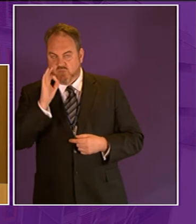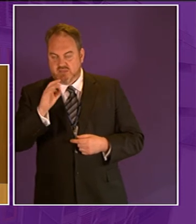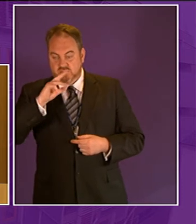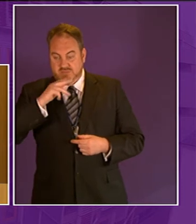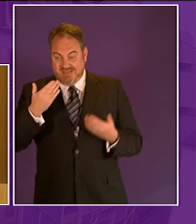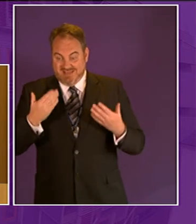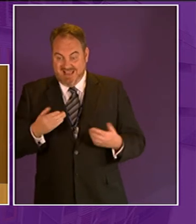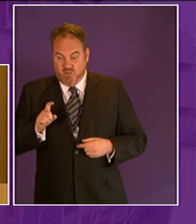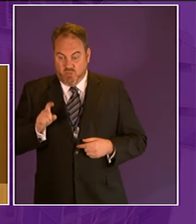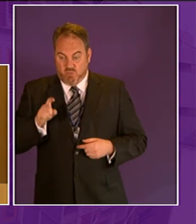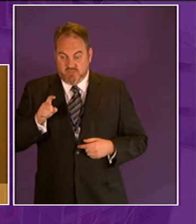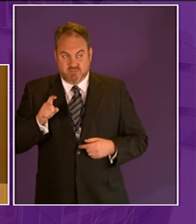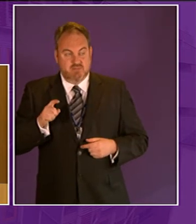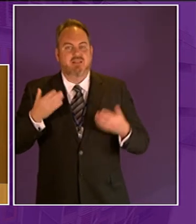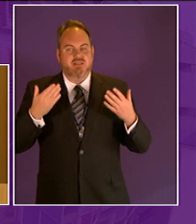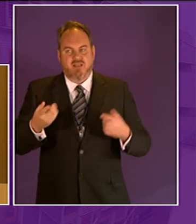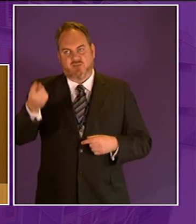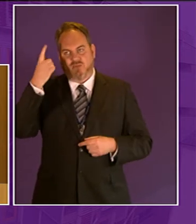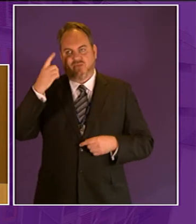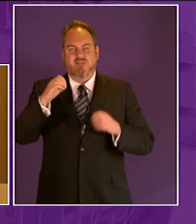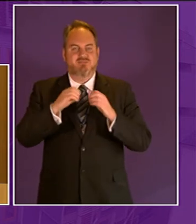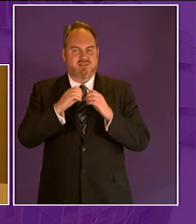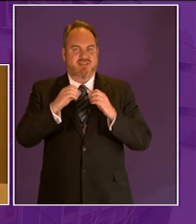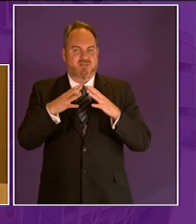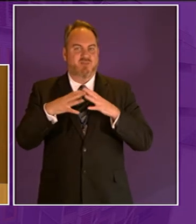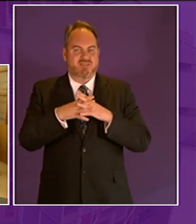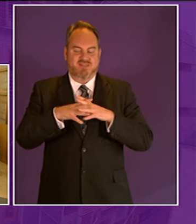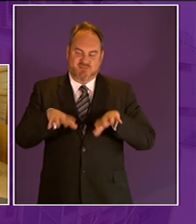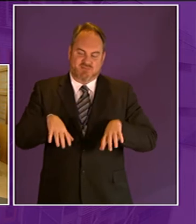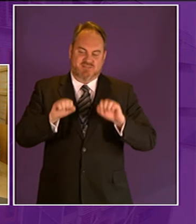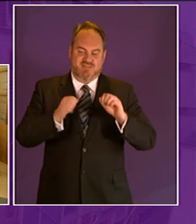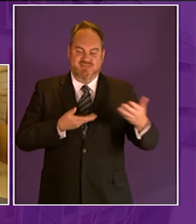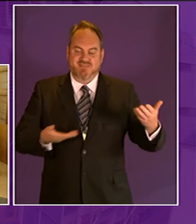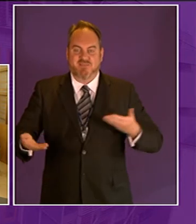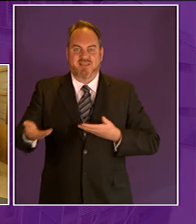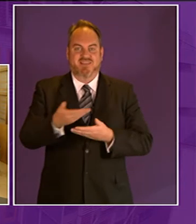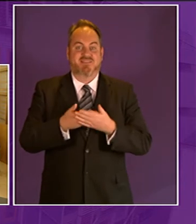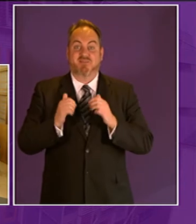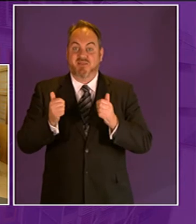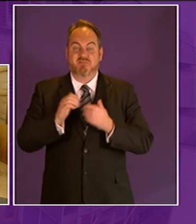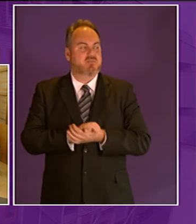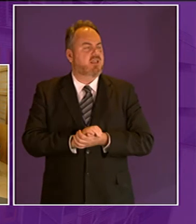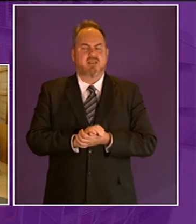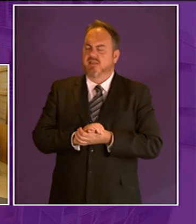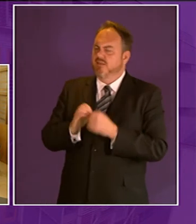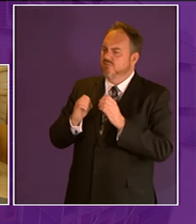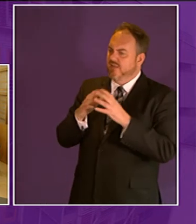and I now call on Brian Whittle to open the debate please thank you deputy presiding officer